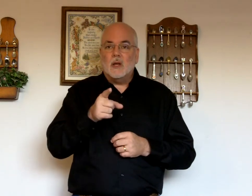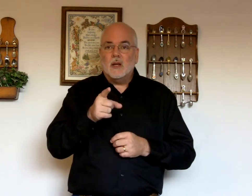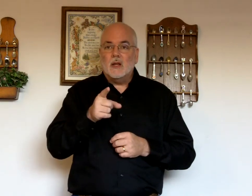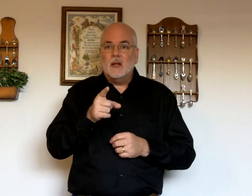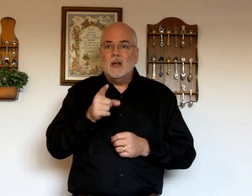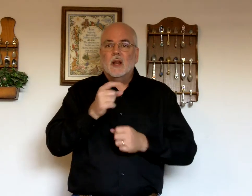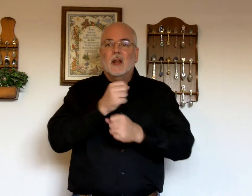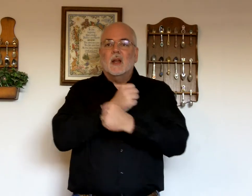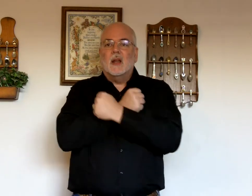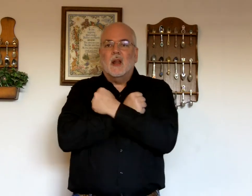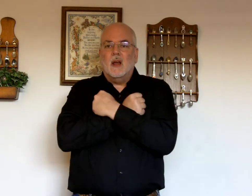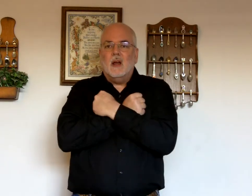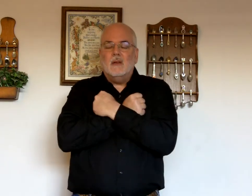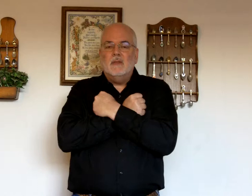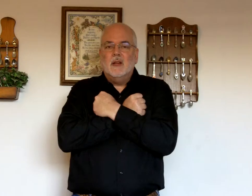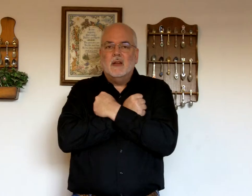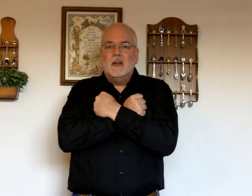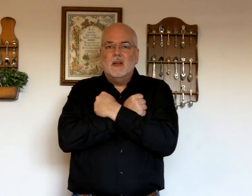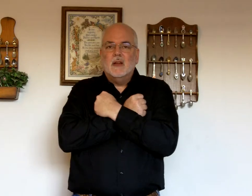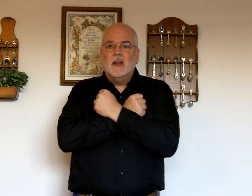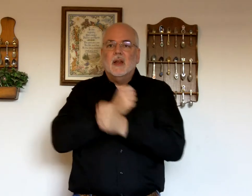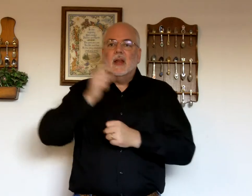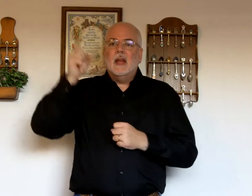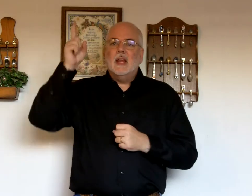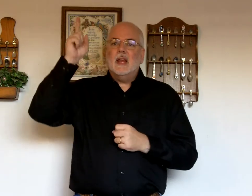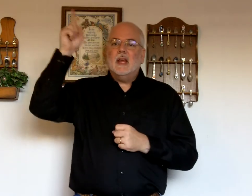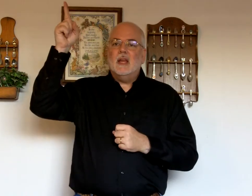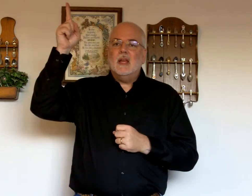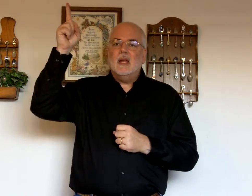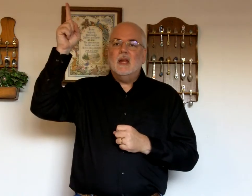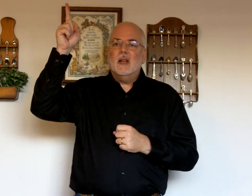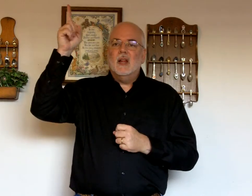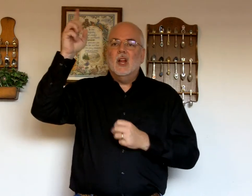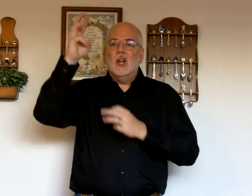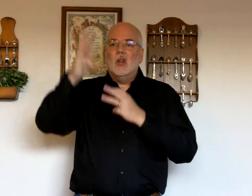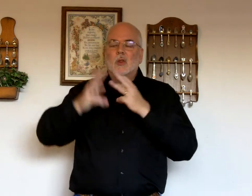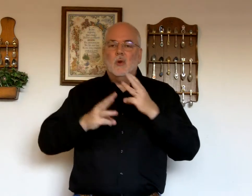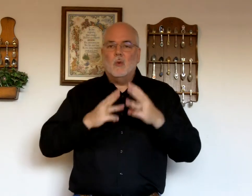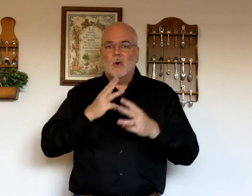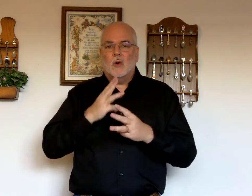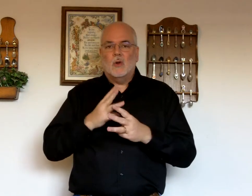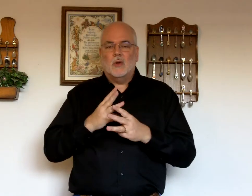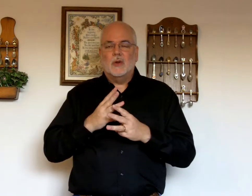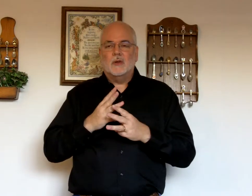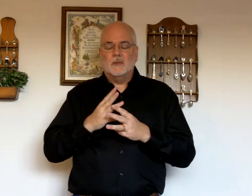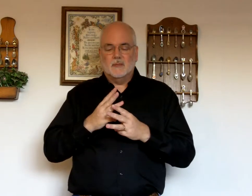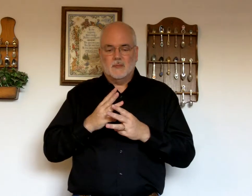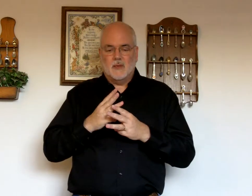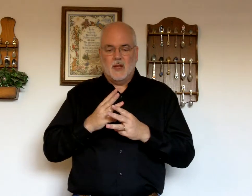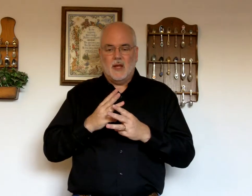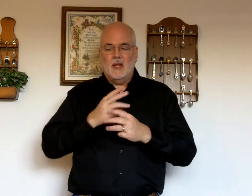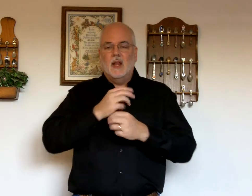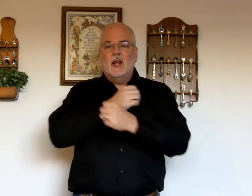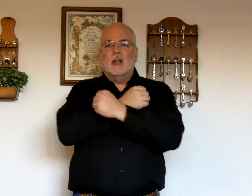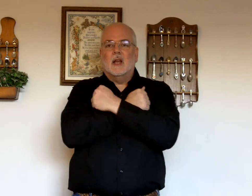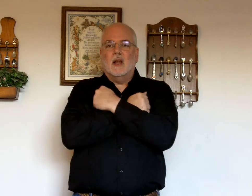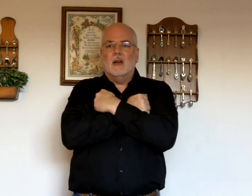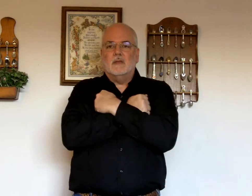loved he the world. Okay? Loved.